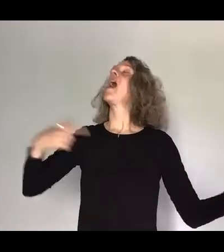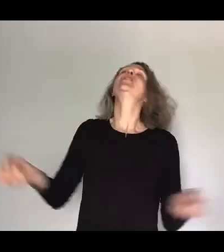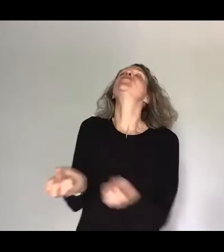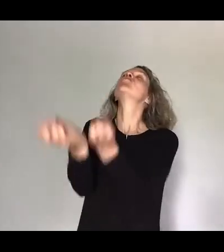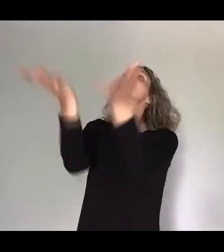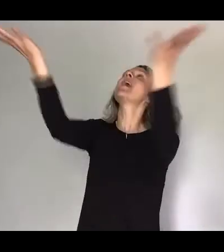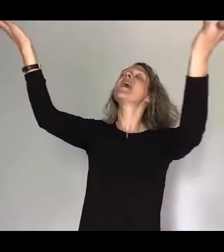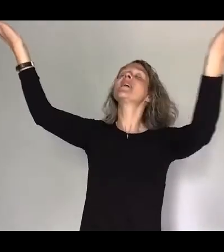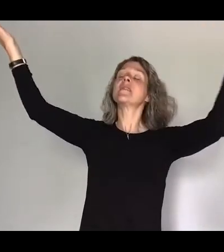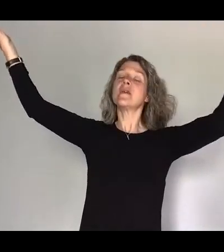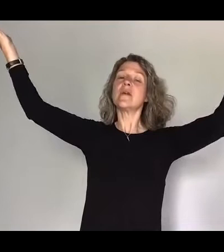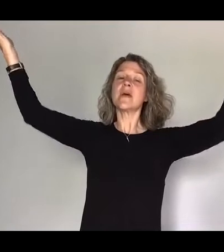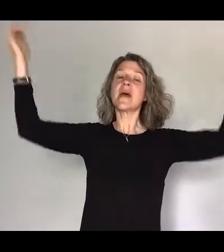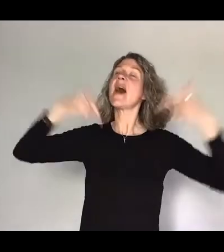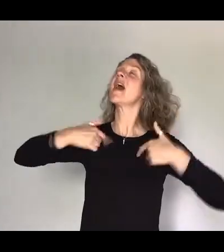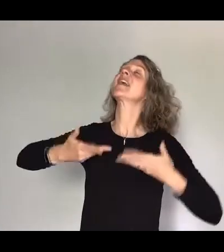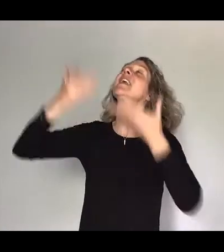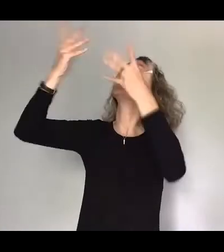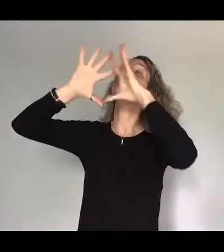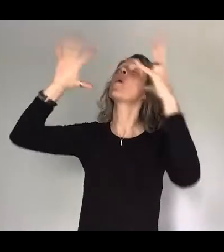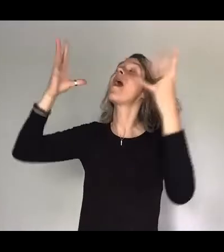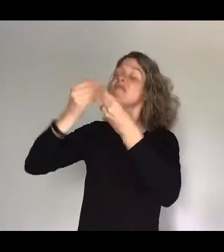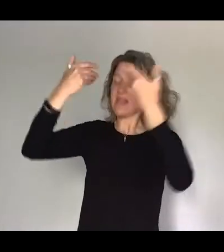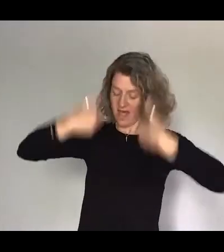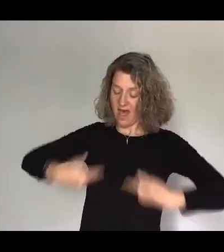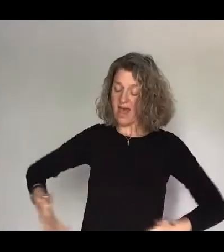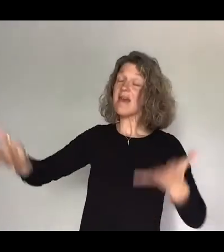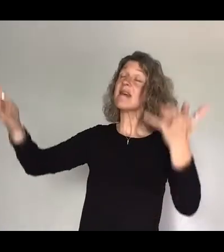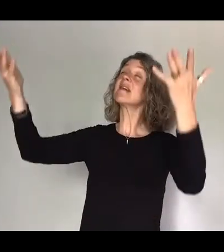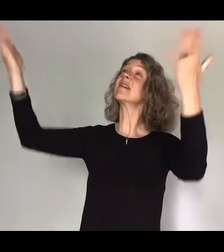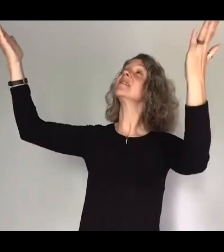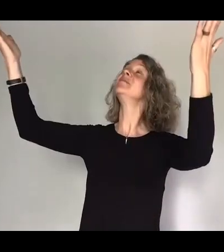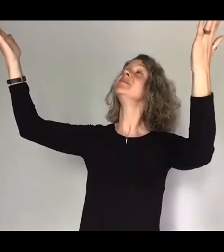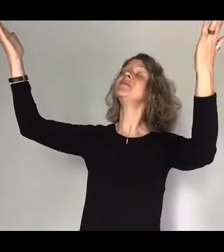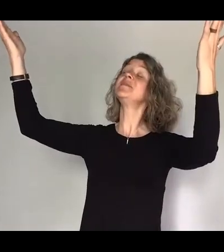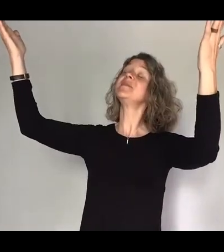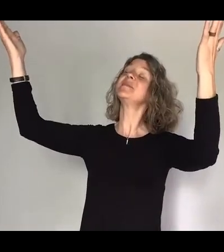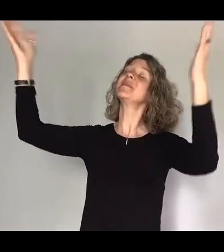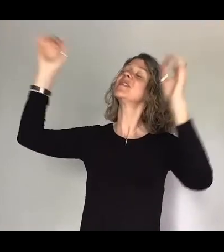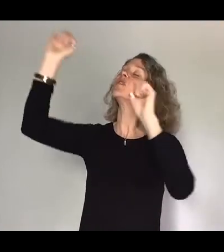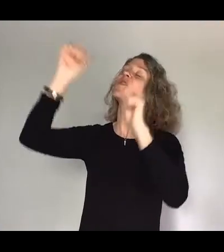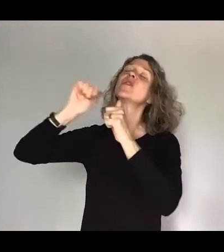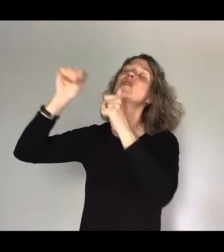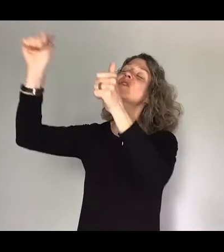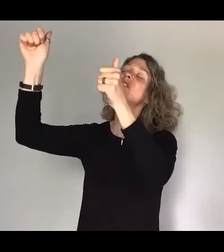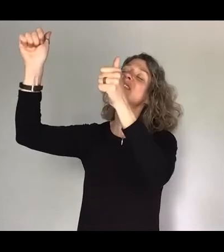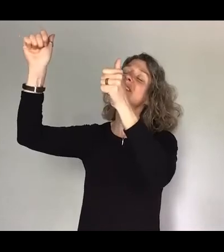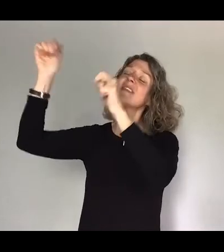now and I give you everything I give your goodness is running